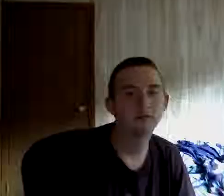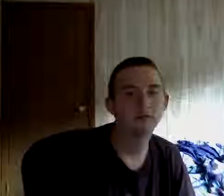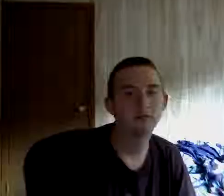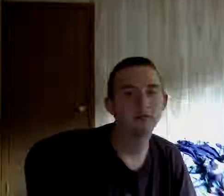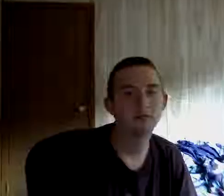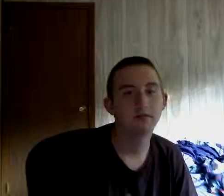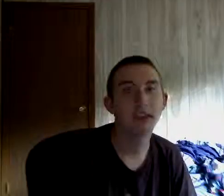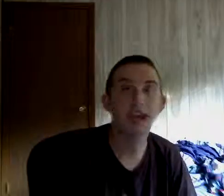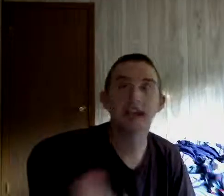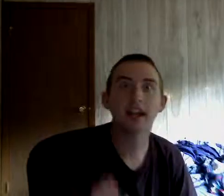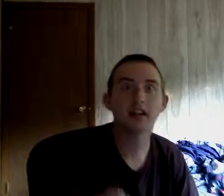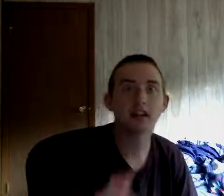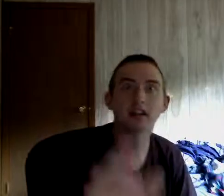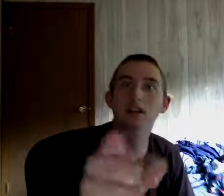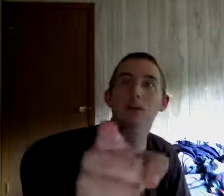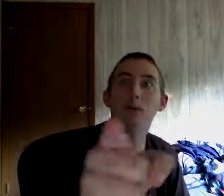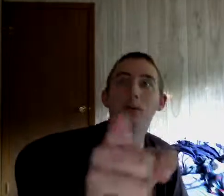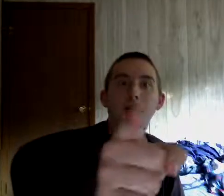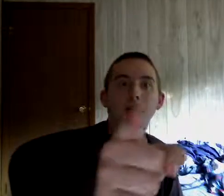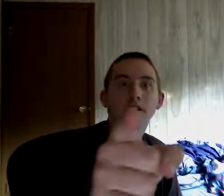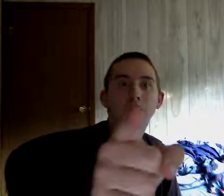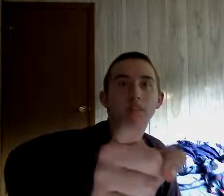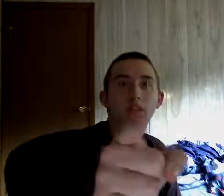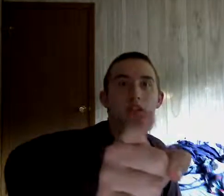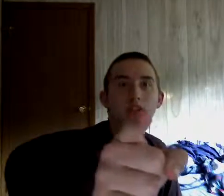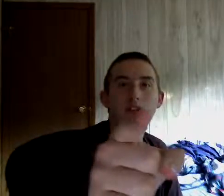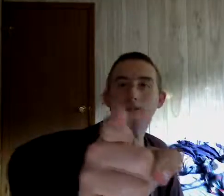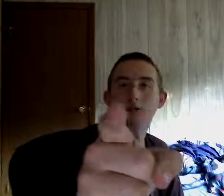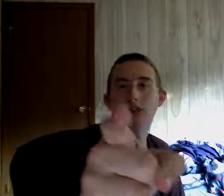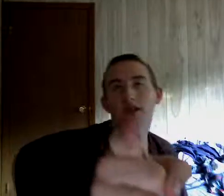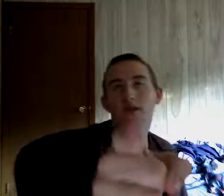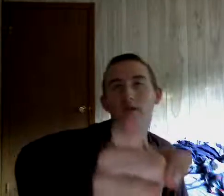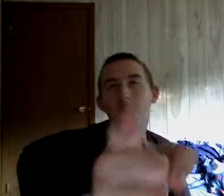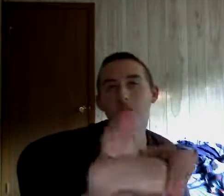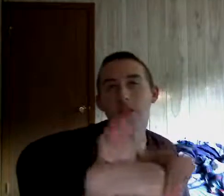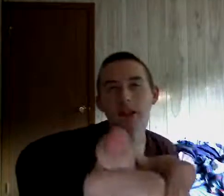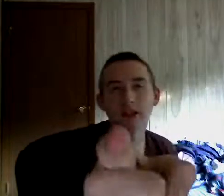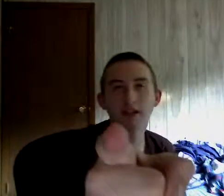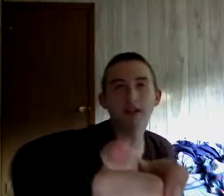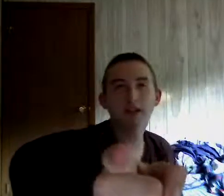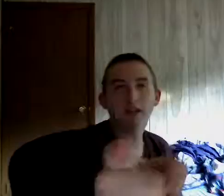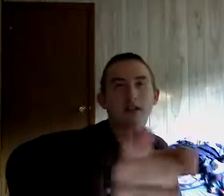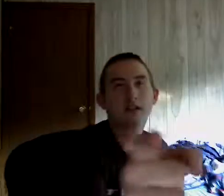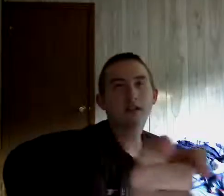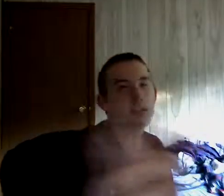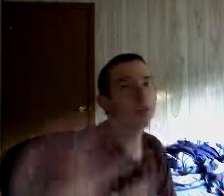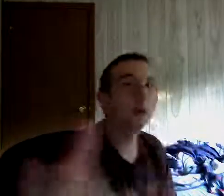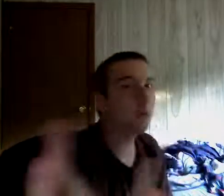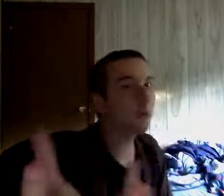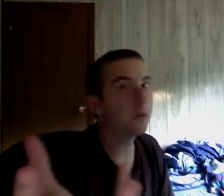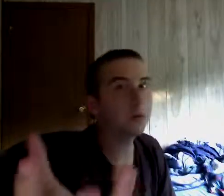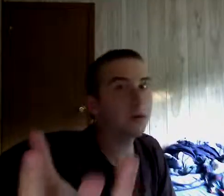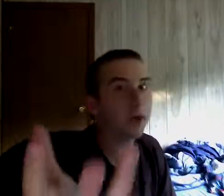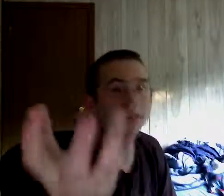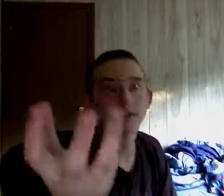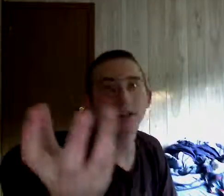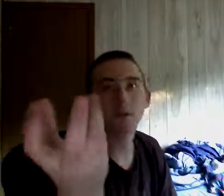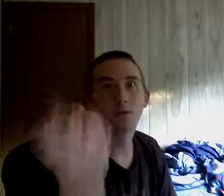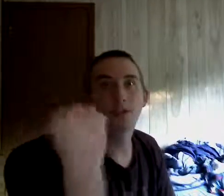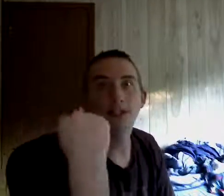Hey, you. What are you doing? You know, I'm getting really